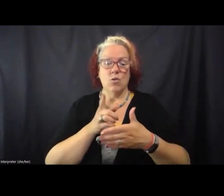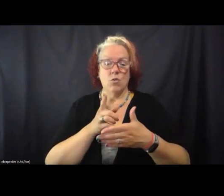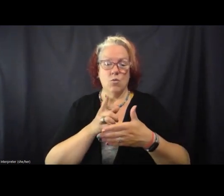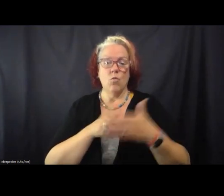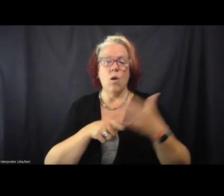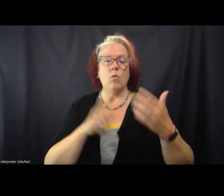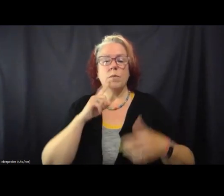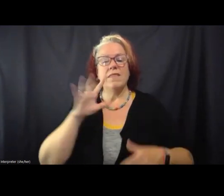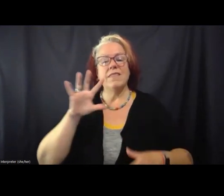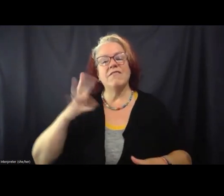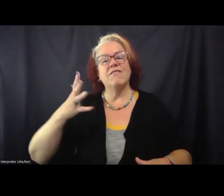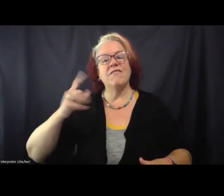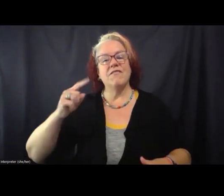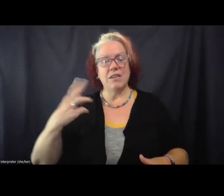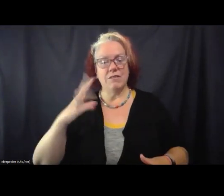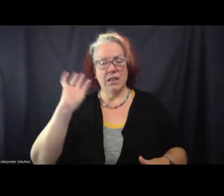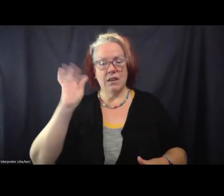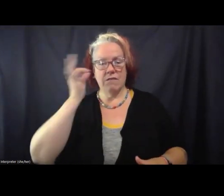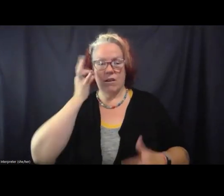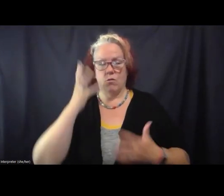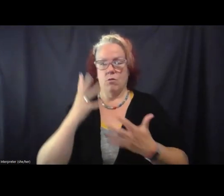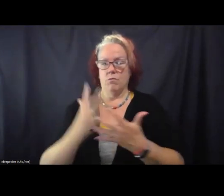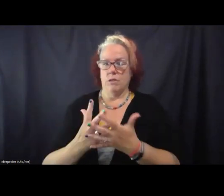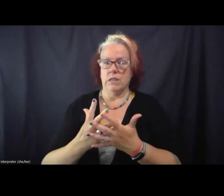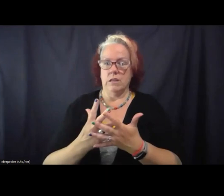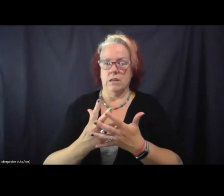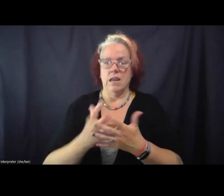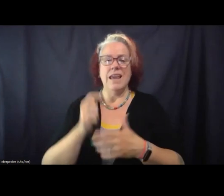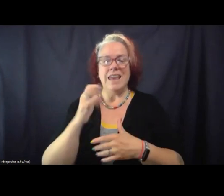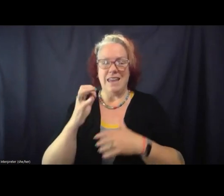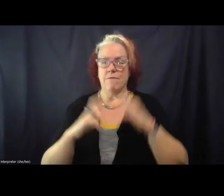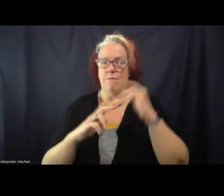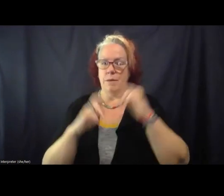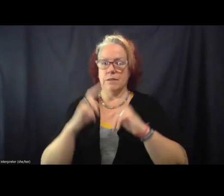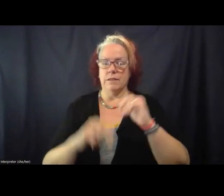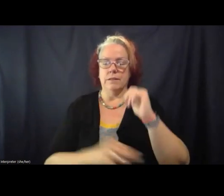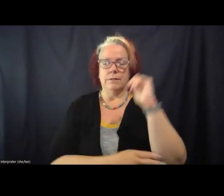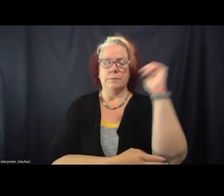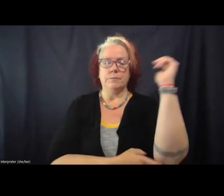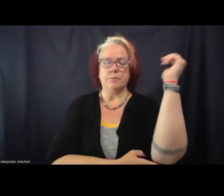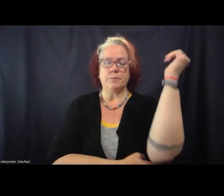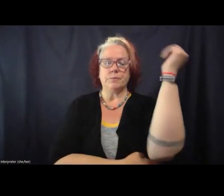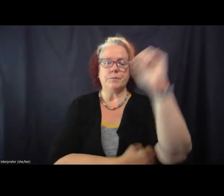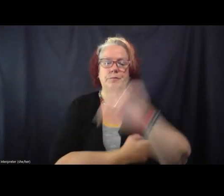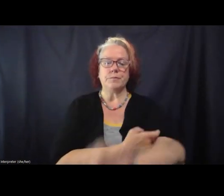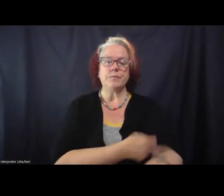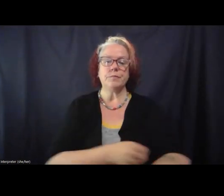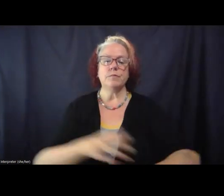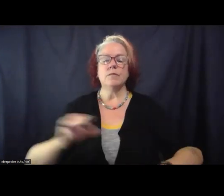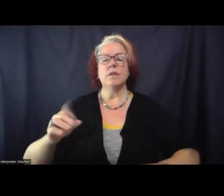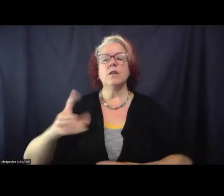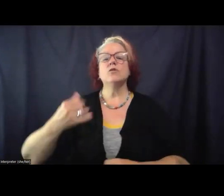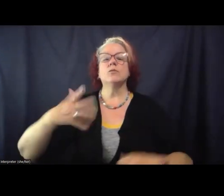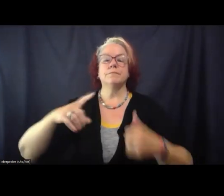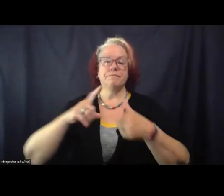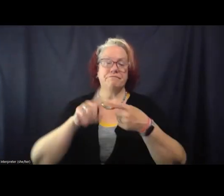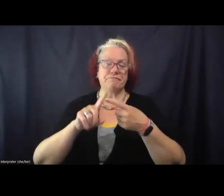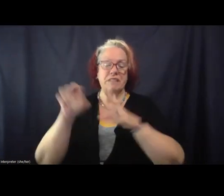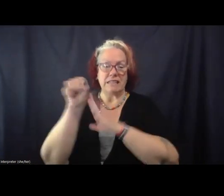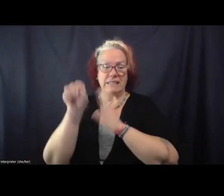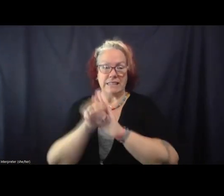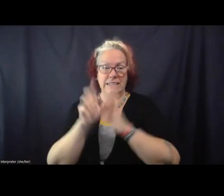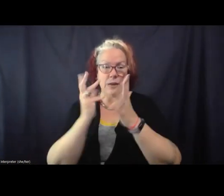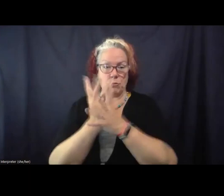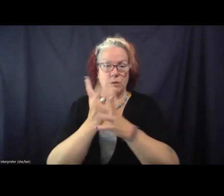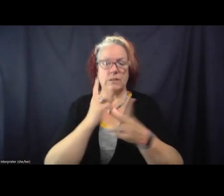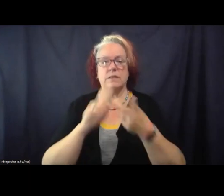fifth federal prison in eastern Kentucky if it were to be built. So there's state prisons, there's federal prisons,